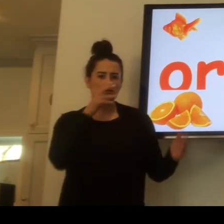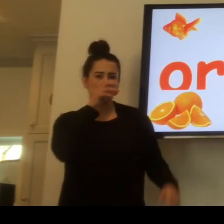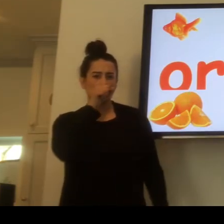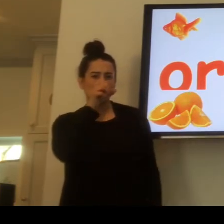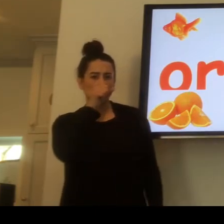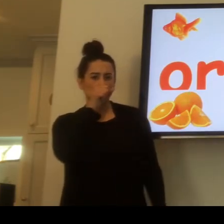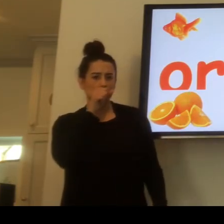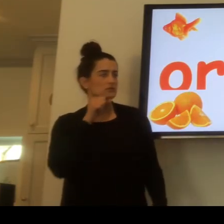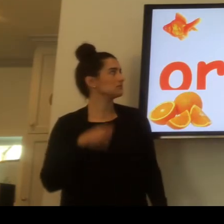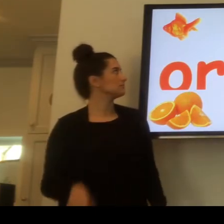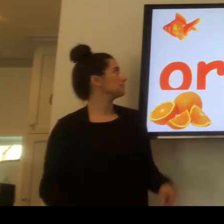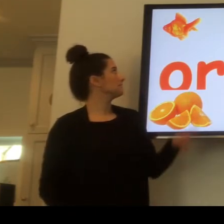What's orange?